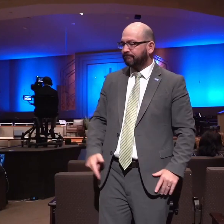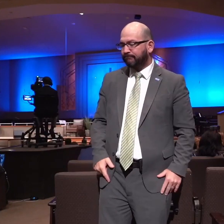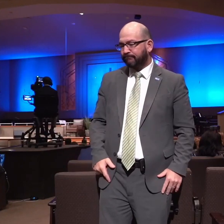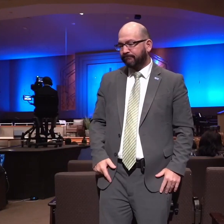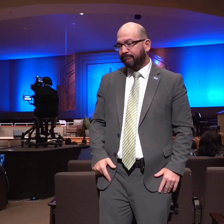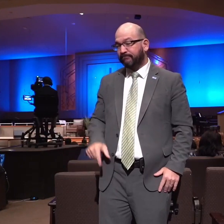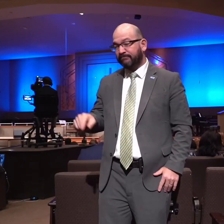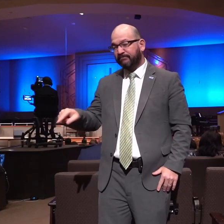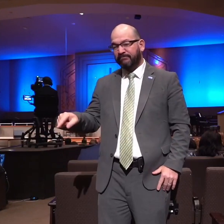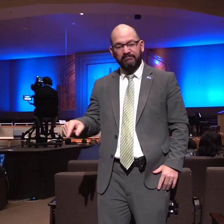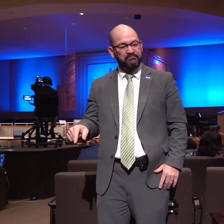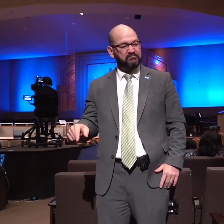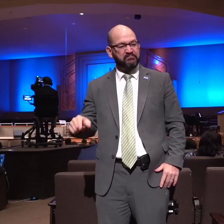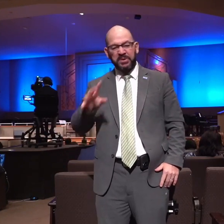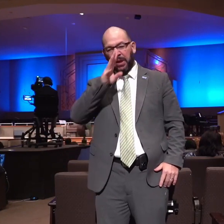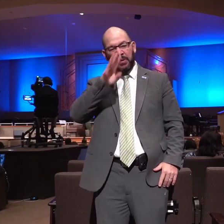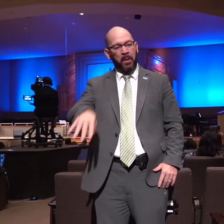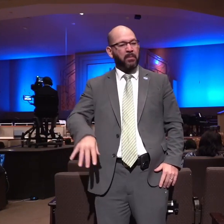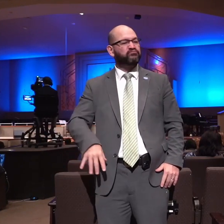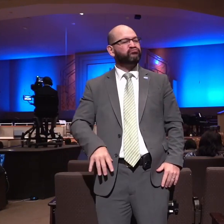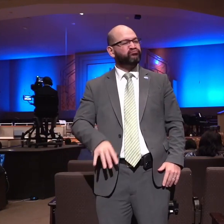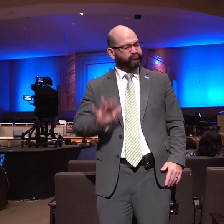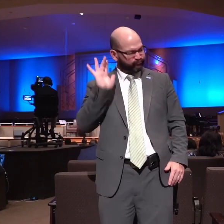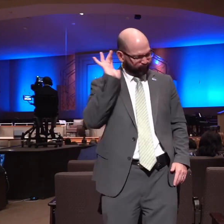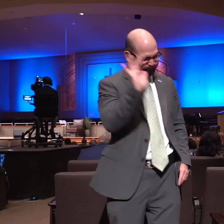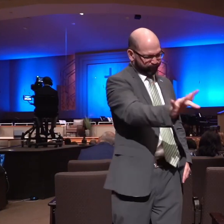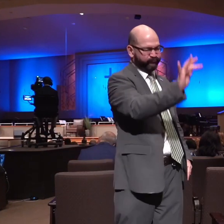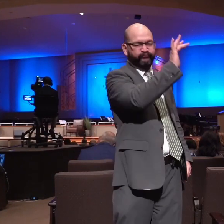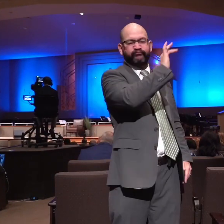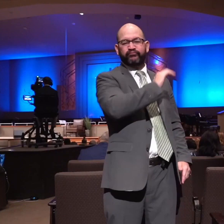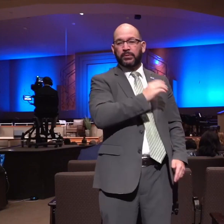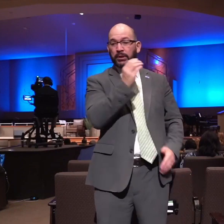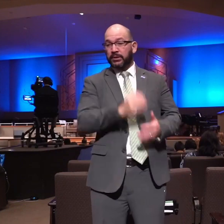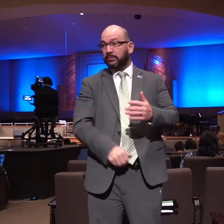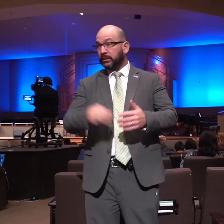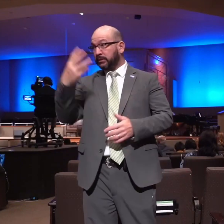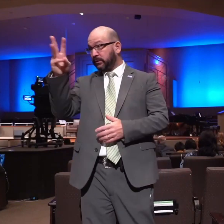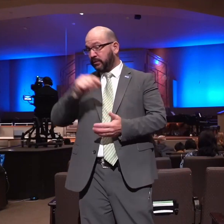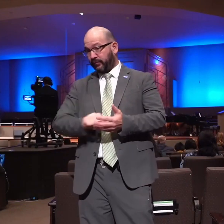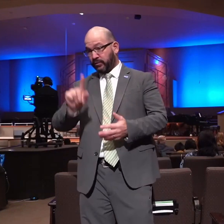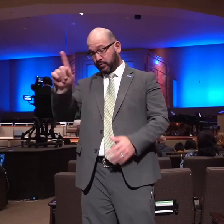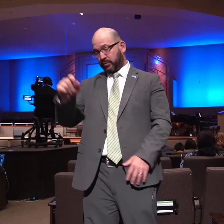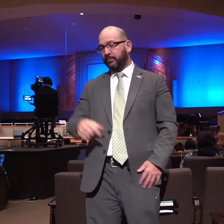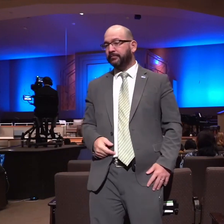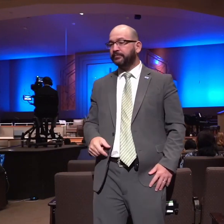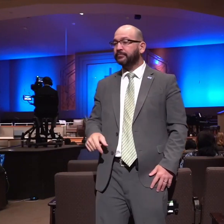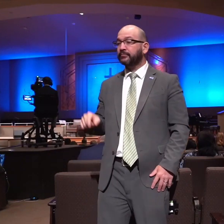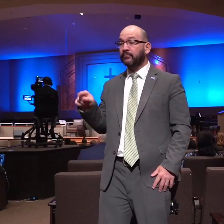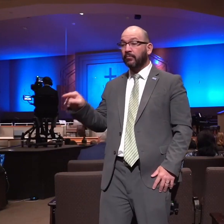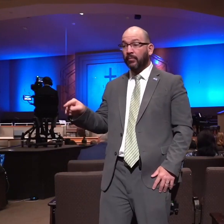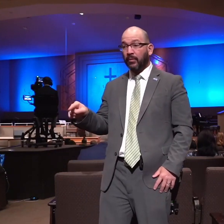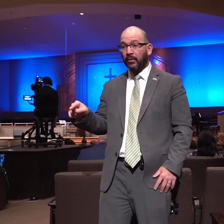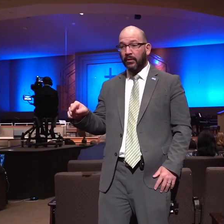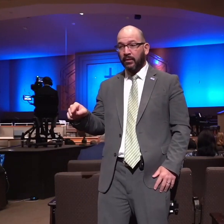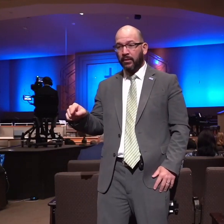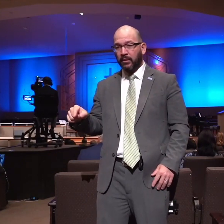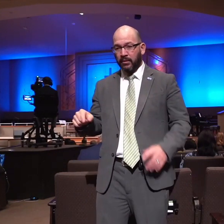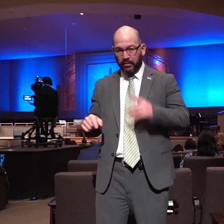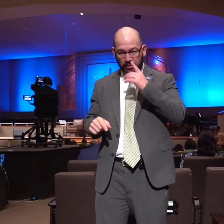purpose chapter 16 verse 1 then went samson to geza and saw therein